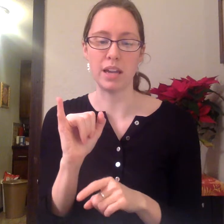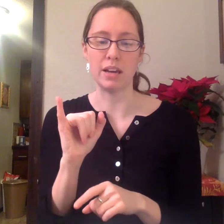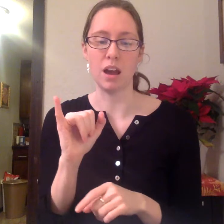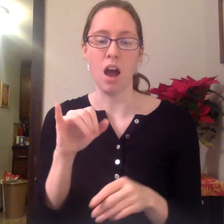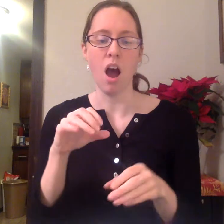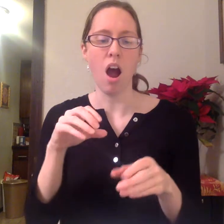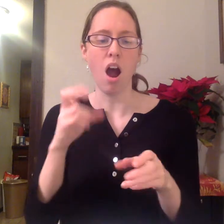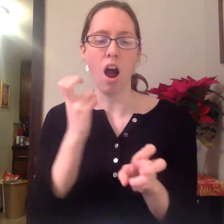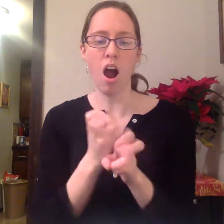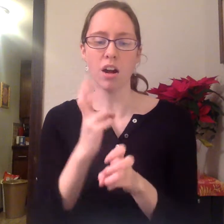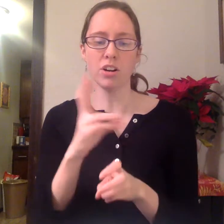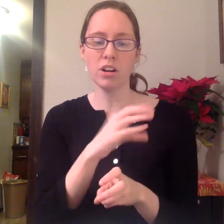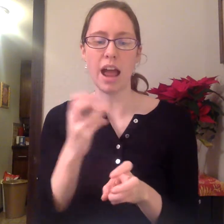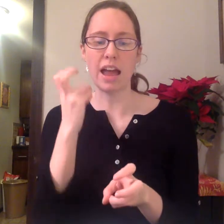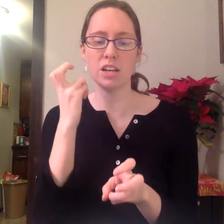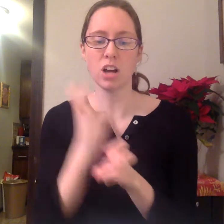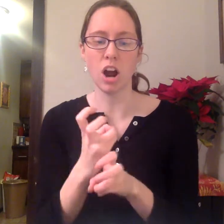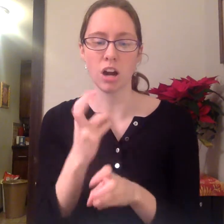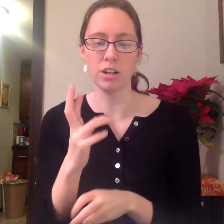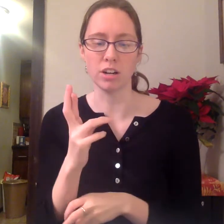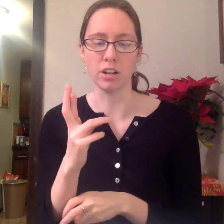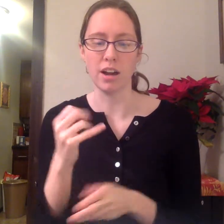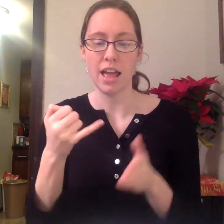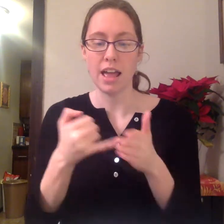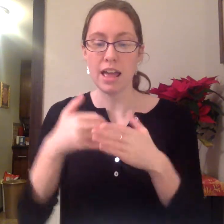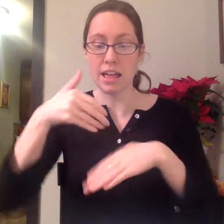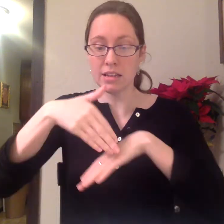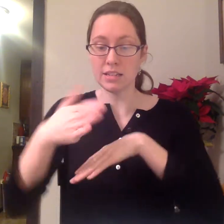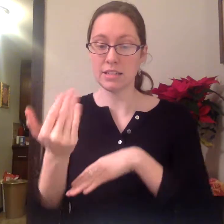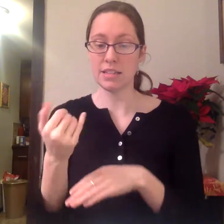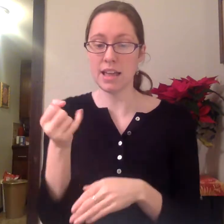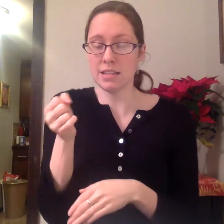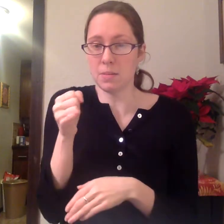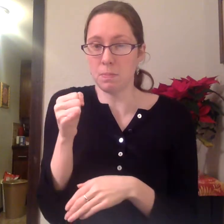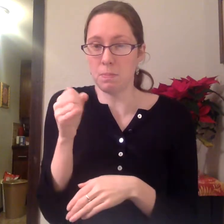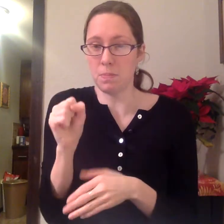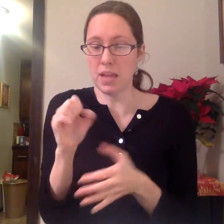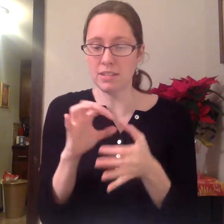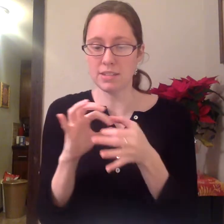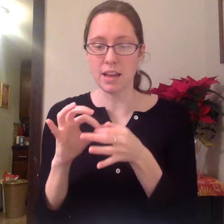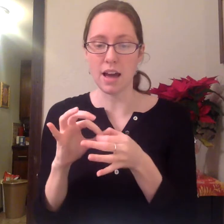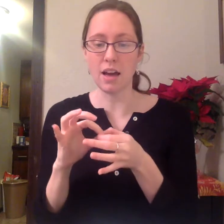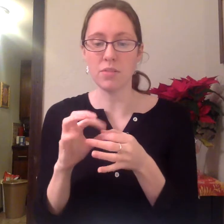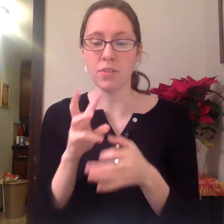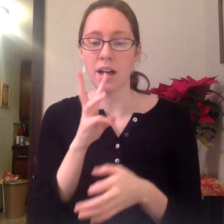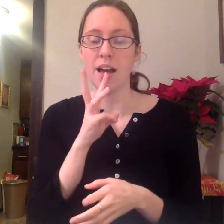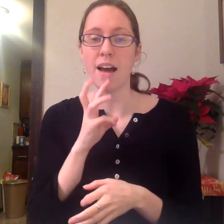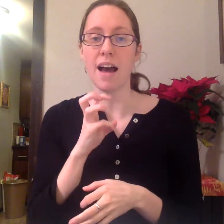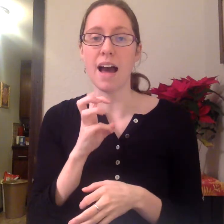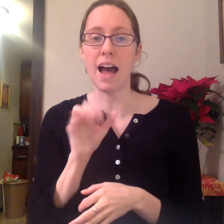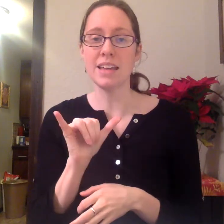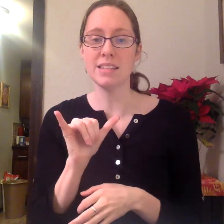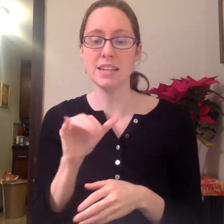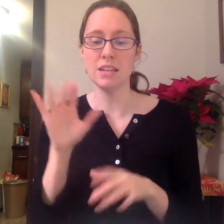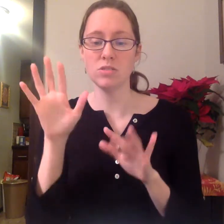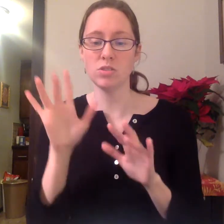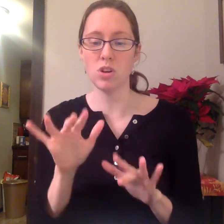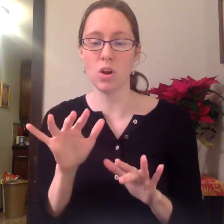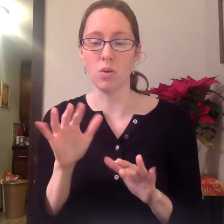harder and harder. It sent bits of icy snow